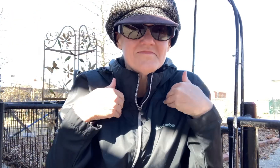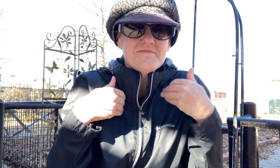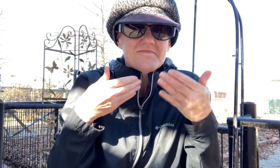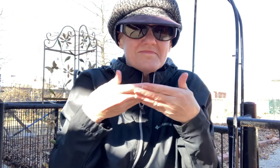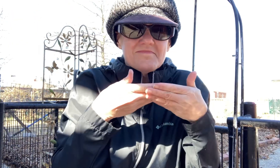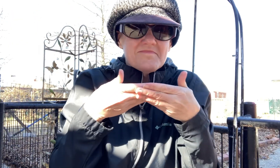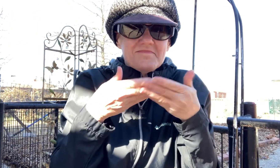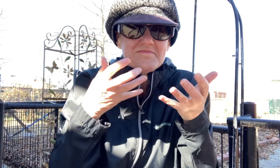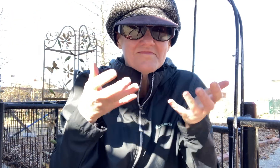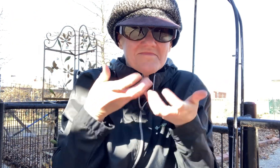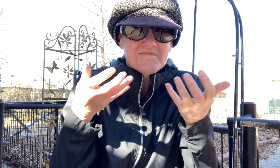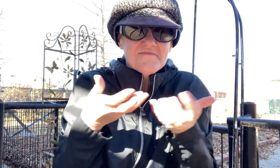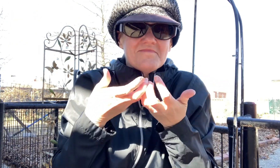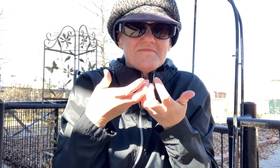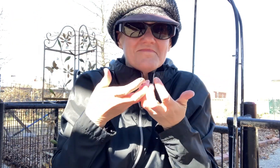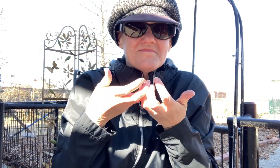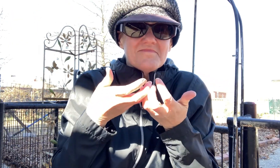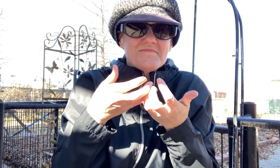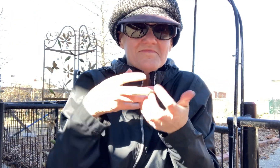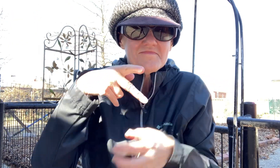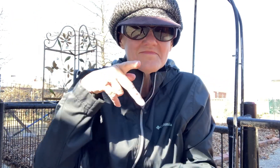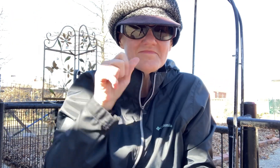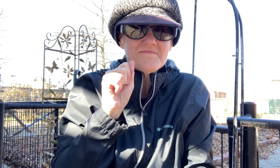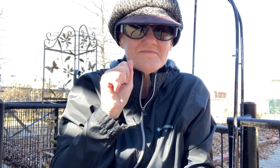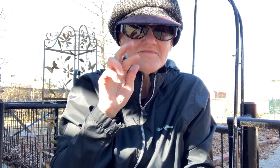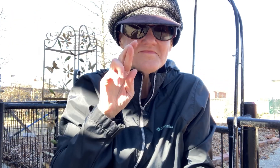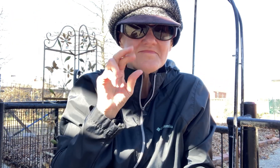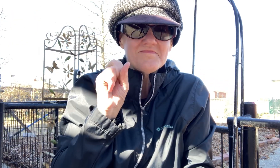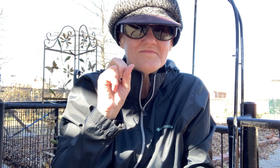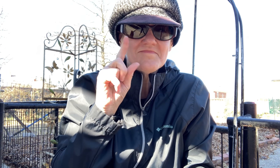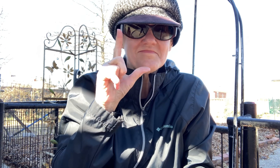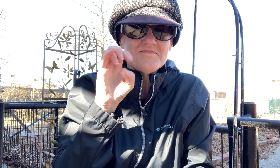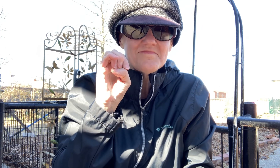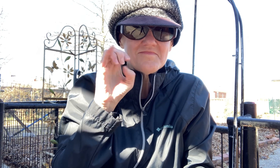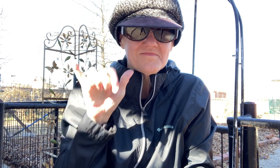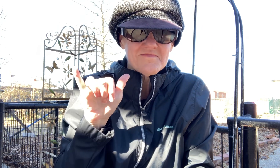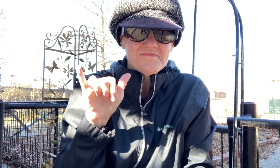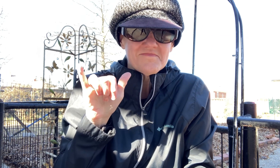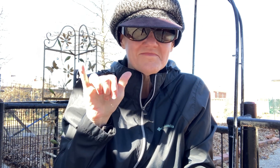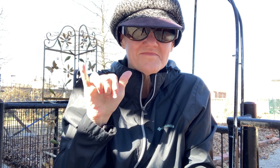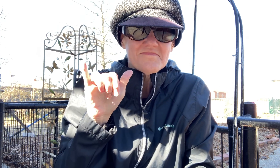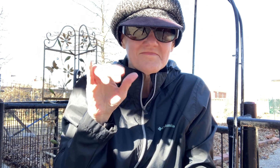and we also have some baby lettuce parsley parsley